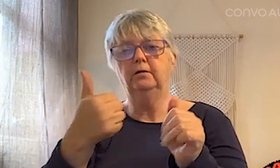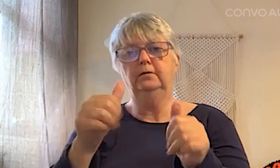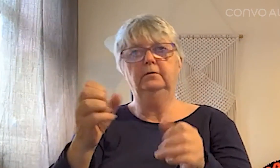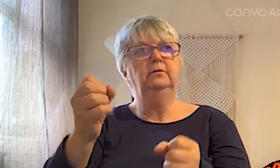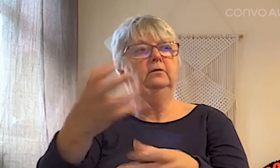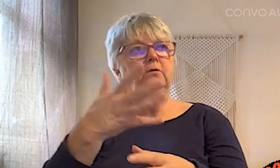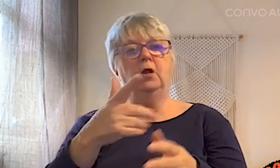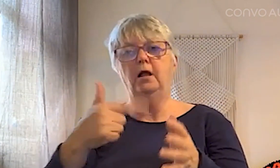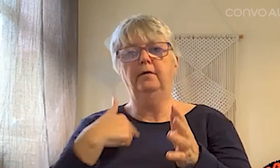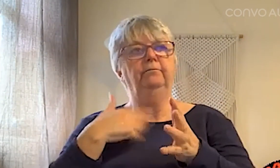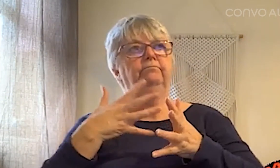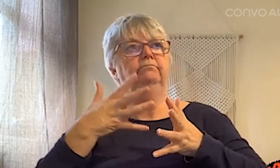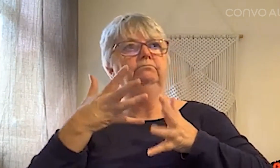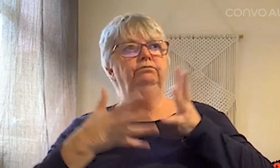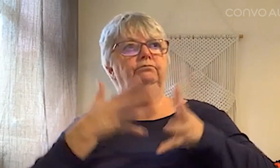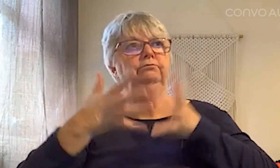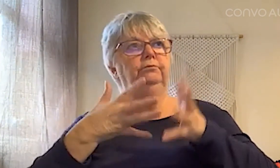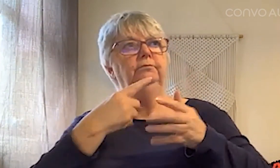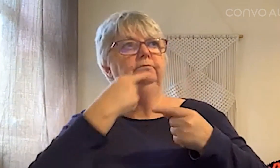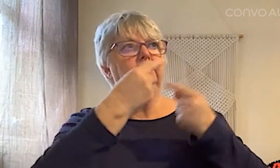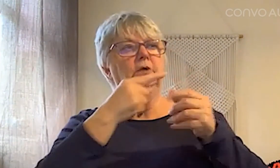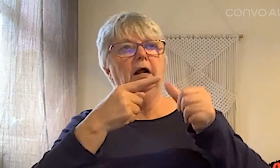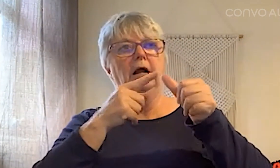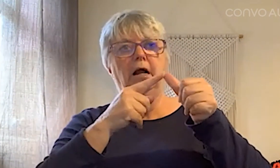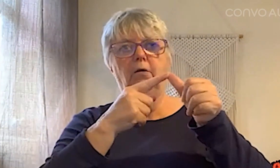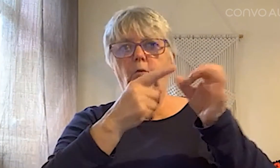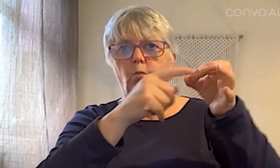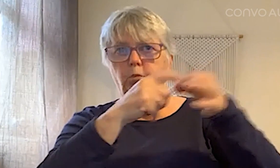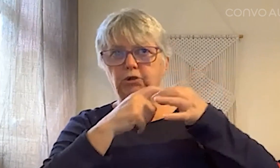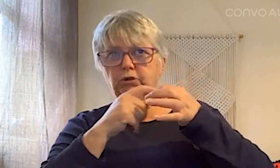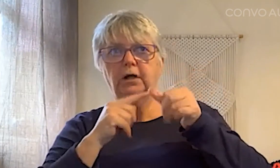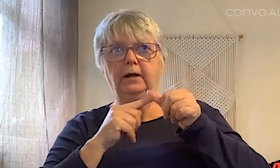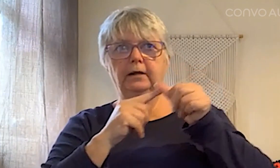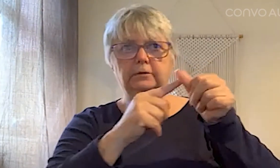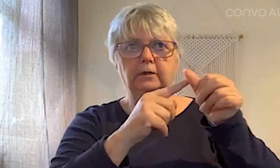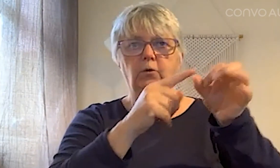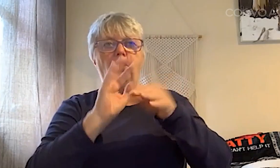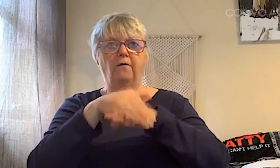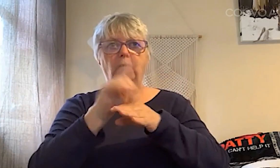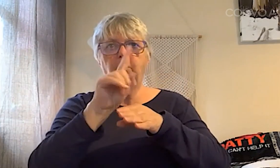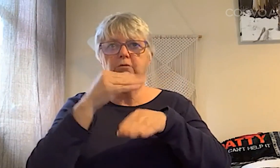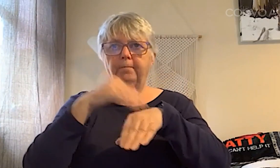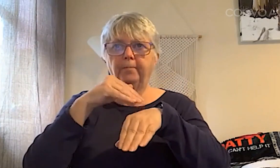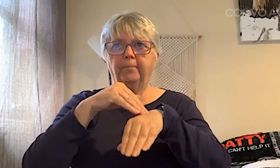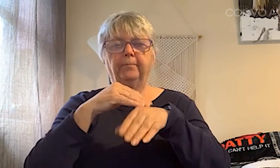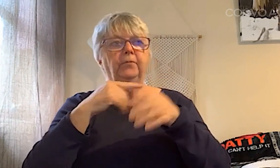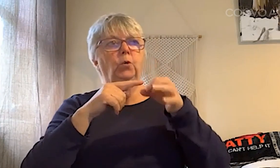Australia, an on-demand interpreter was available and I was able to answer their questions, understand their